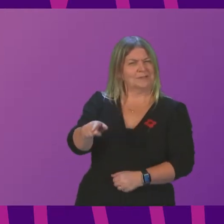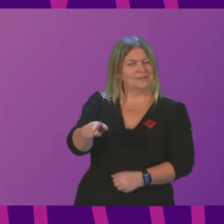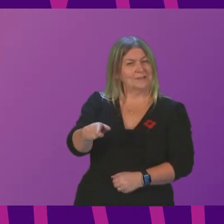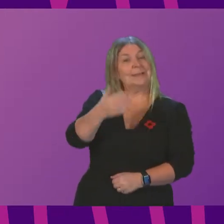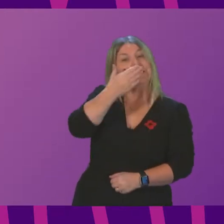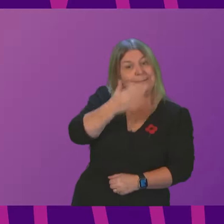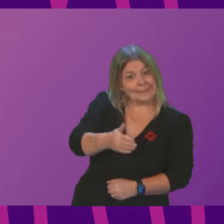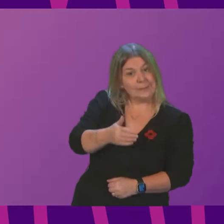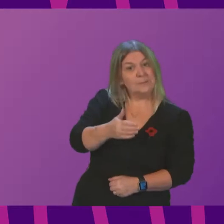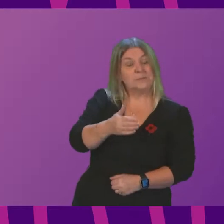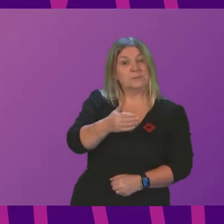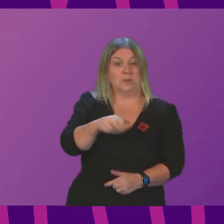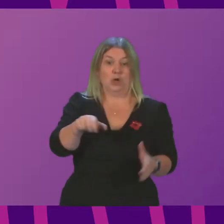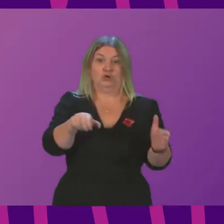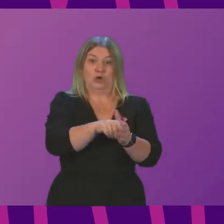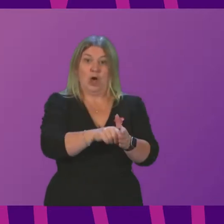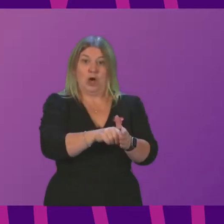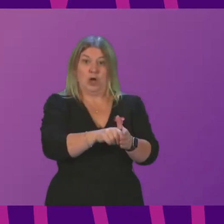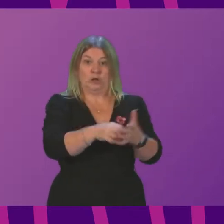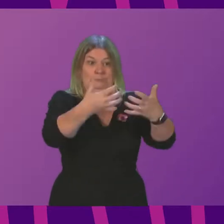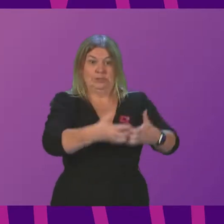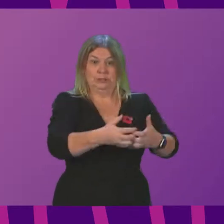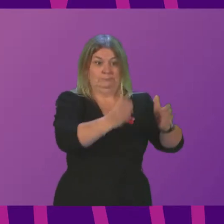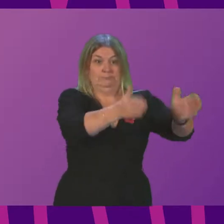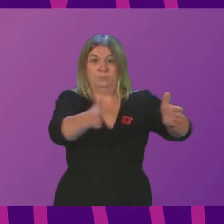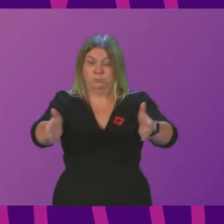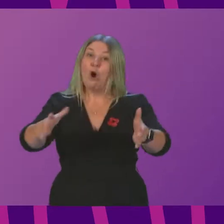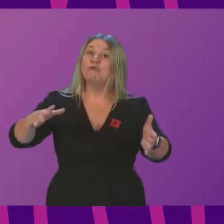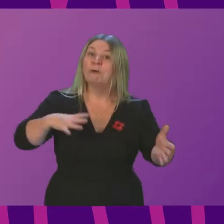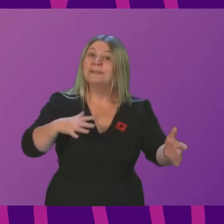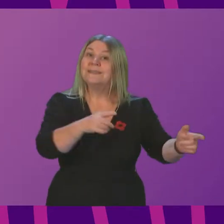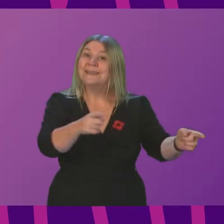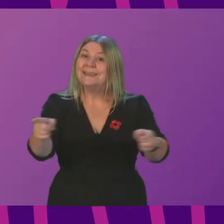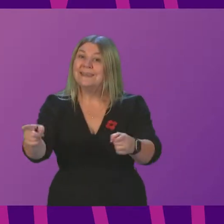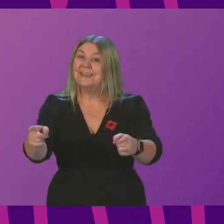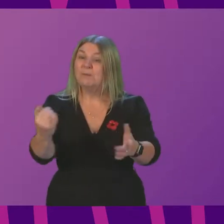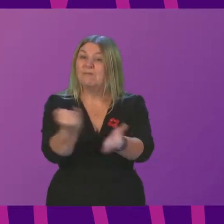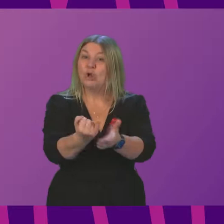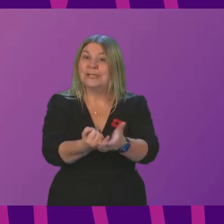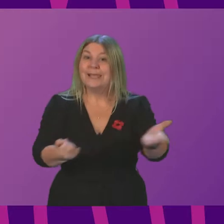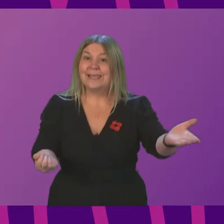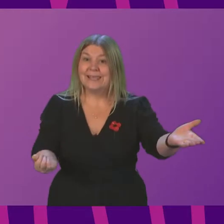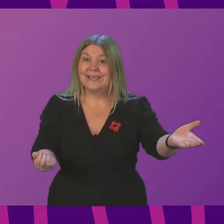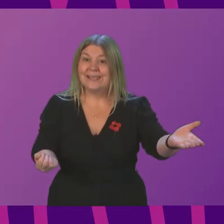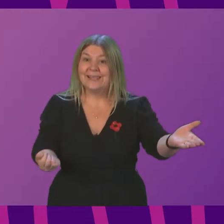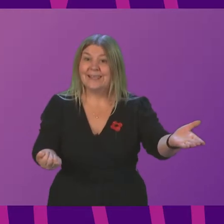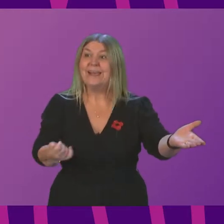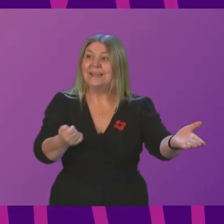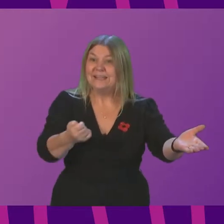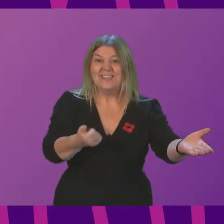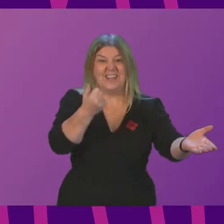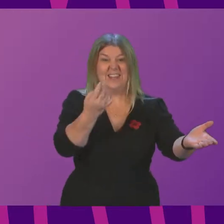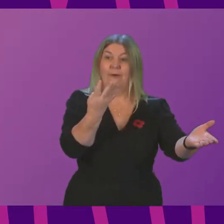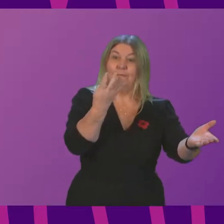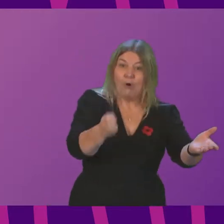already installed, the number of faulty charging points recorded this year far exceed those recorded in 2020. Nearly 40 charging units